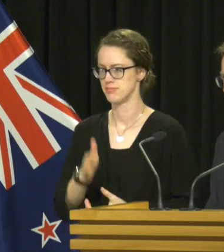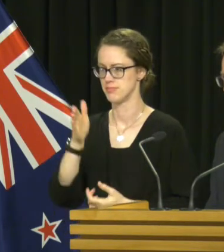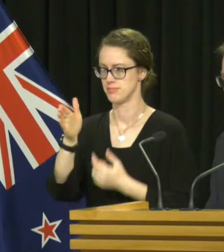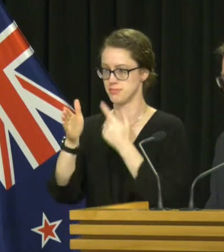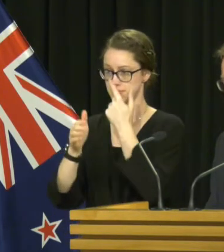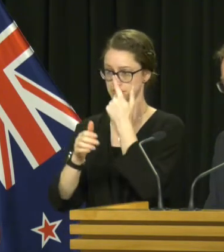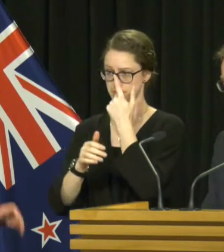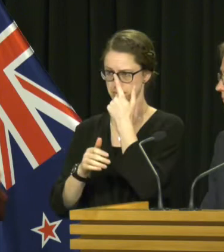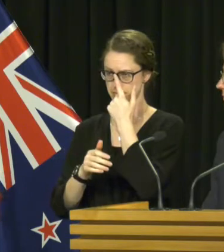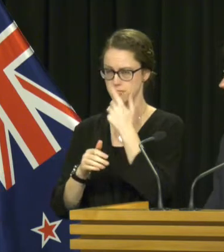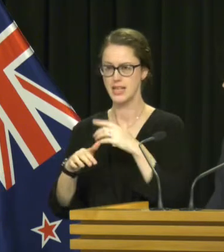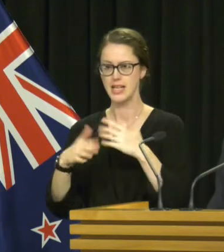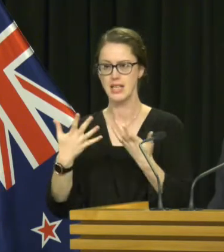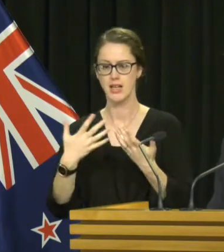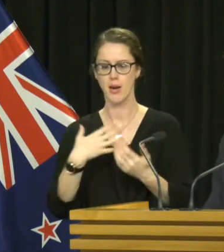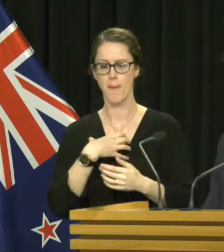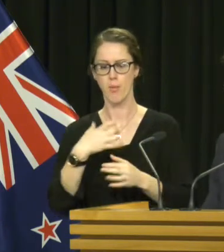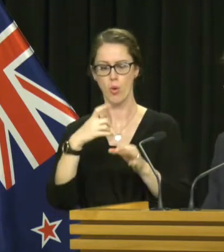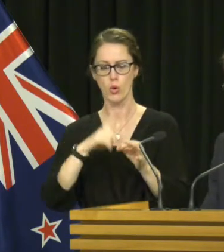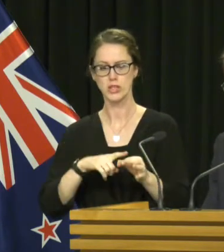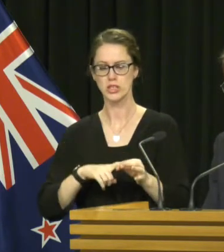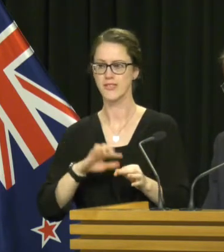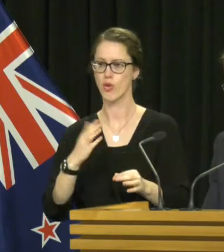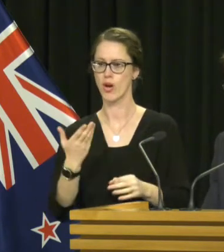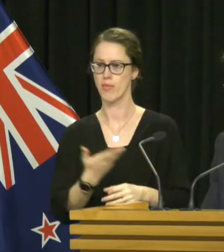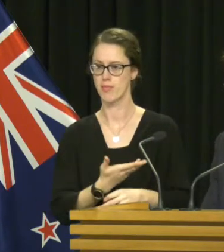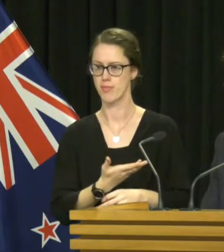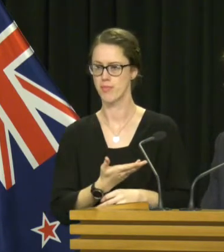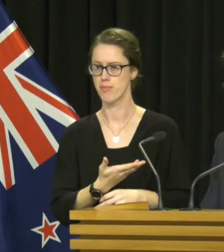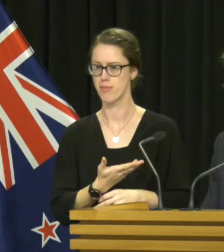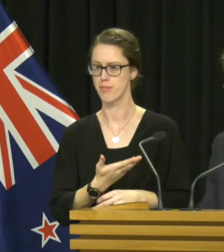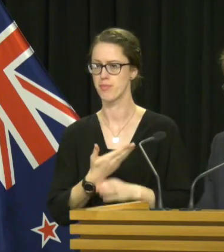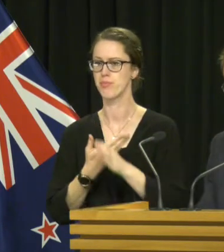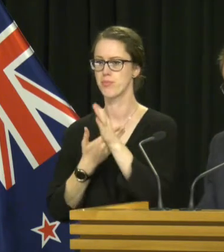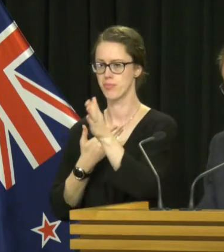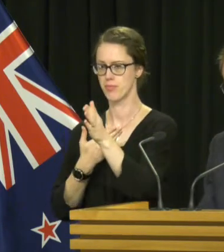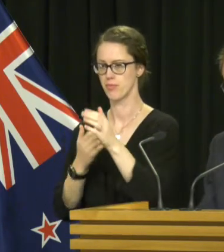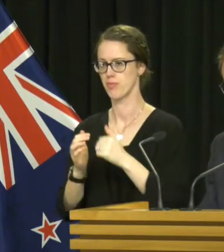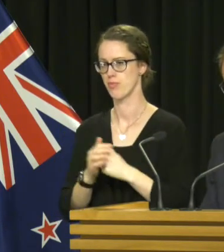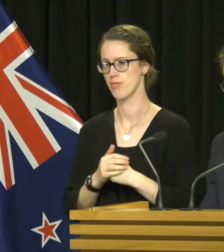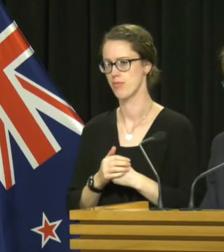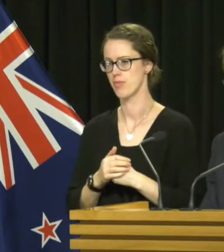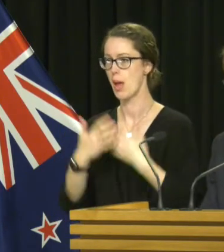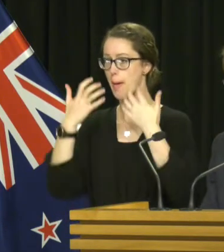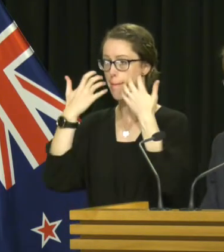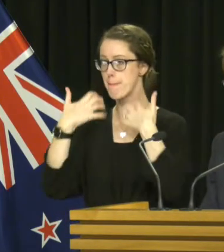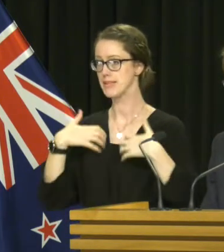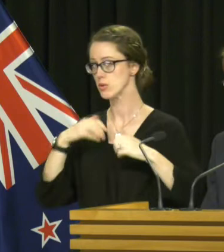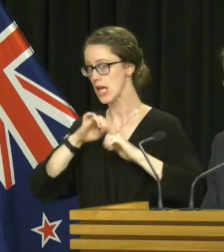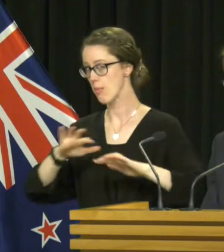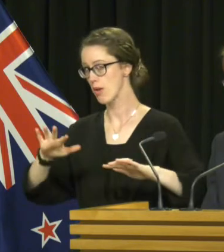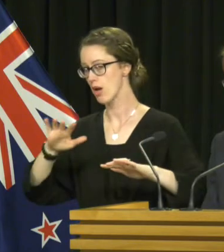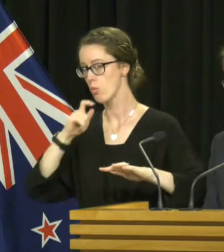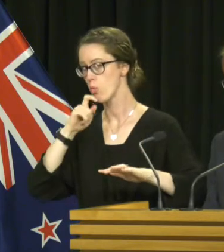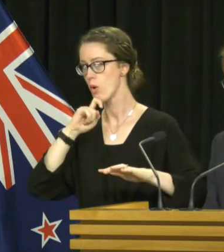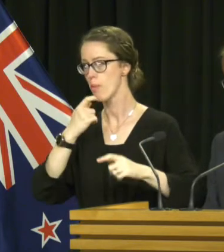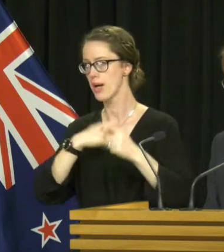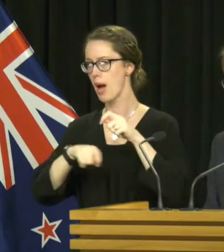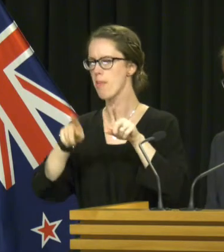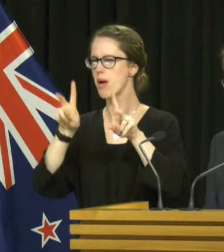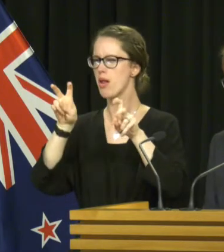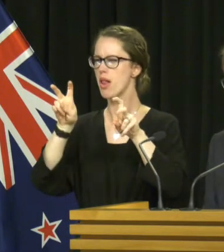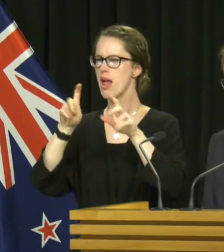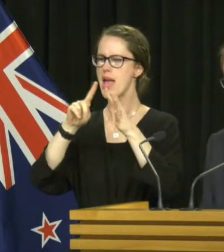on about Taylor. Anything further? Will the measles outbreak reach epidemic portions